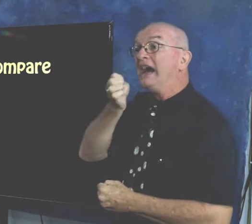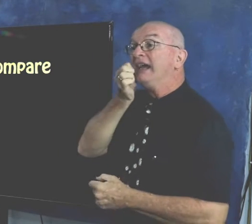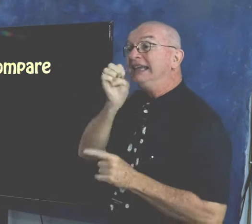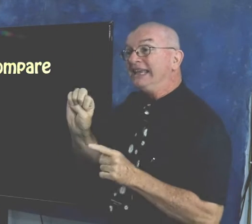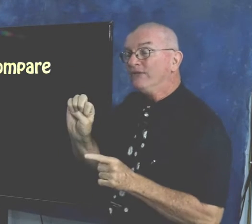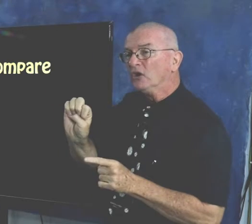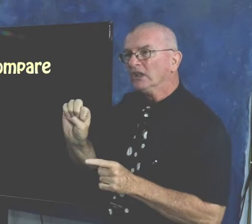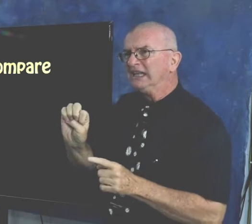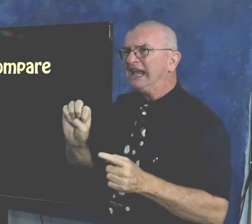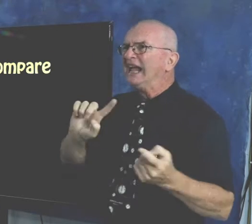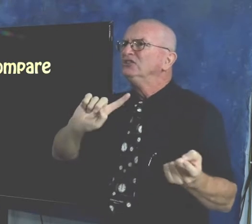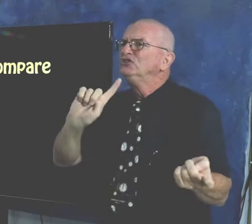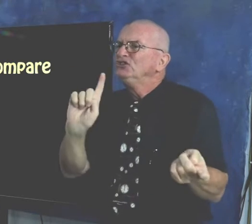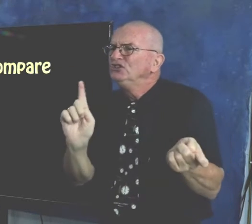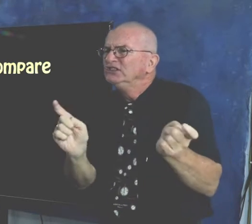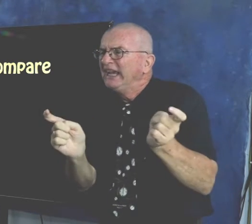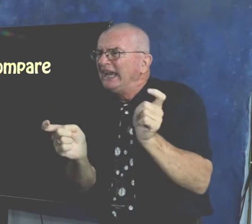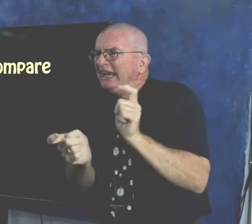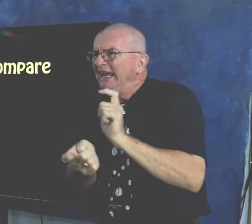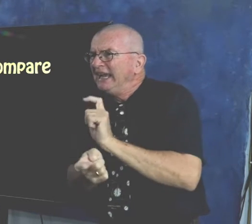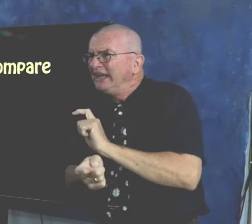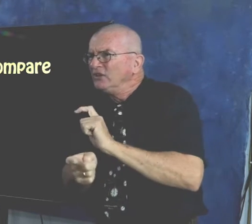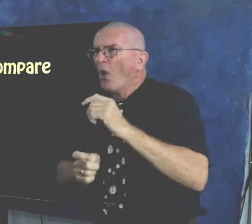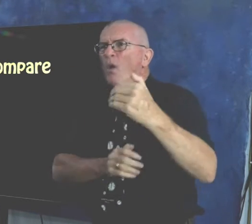has changed over the years.